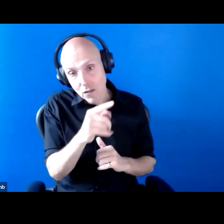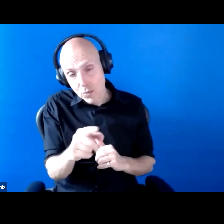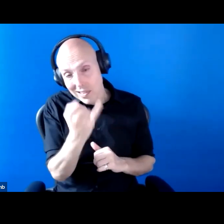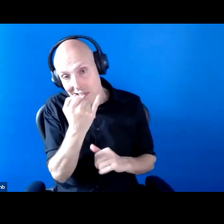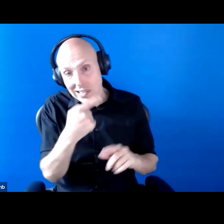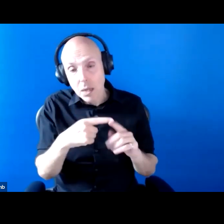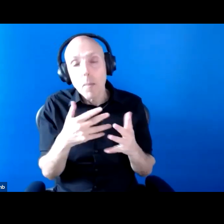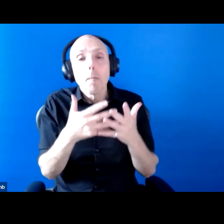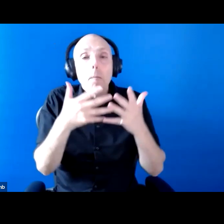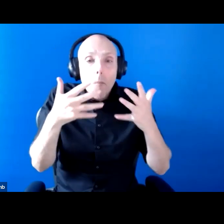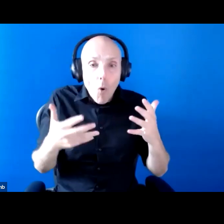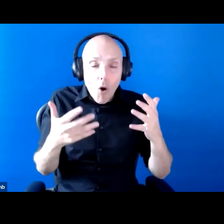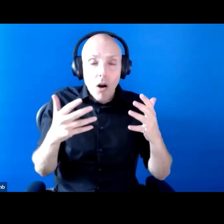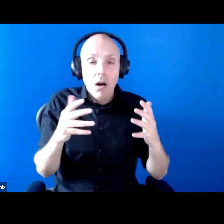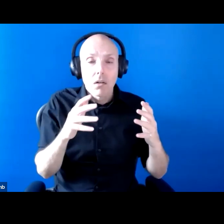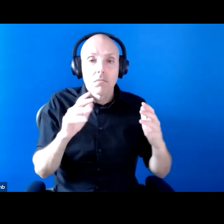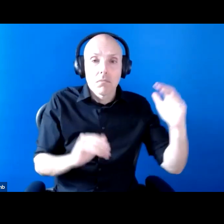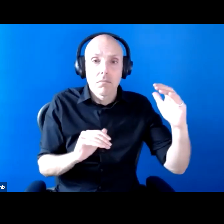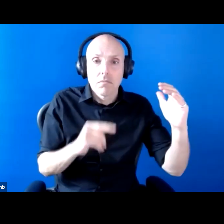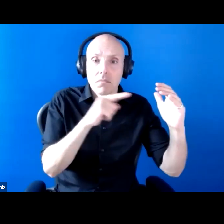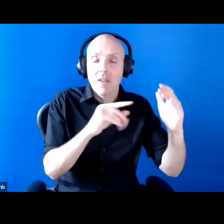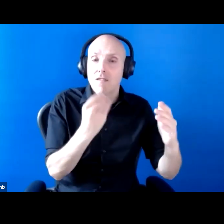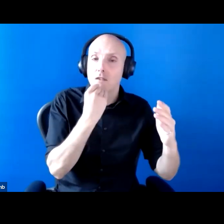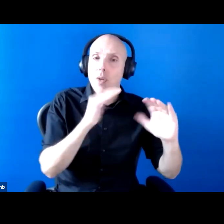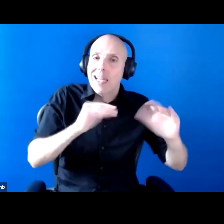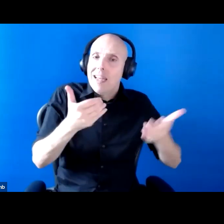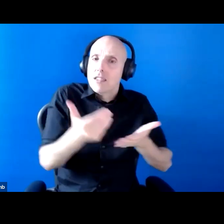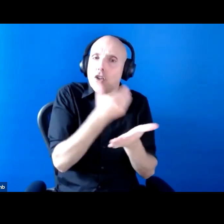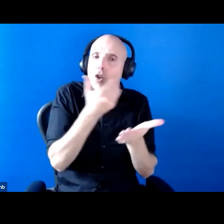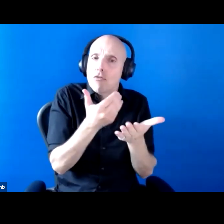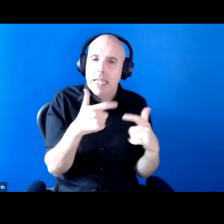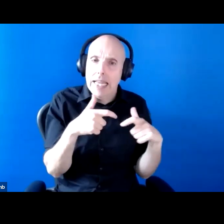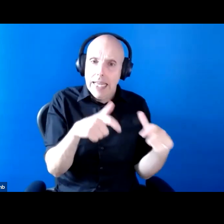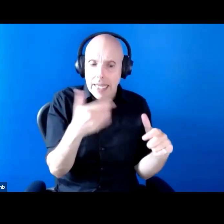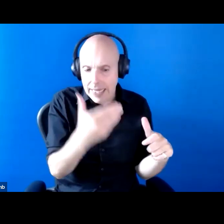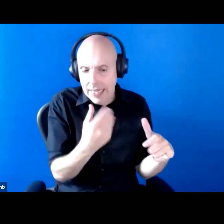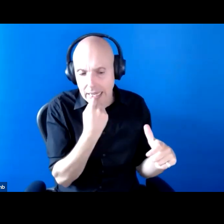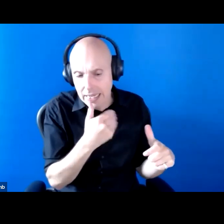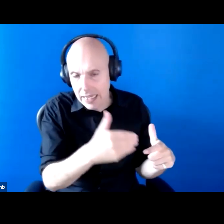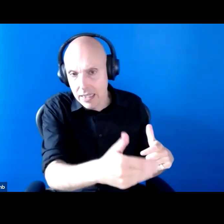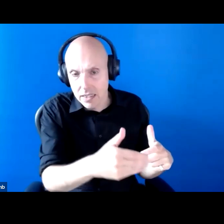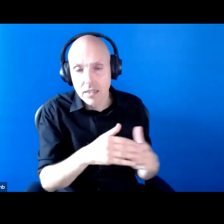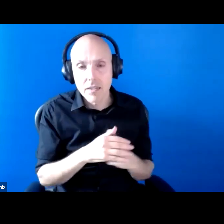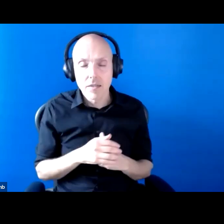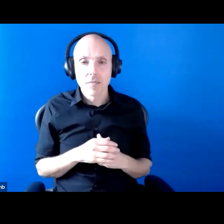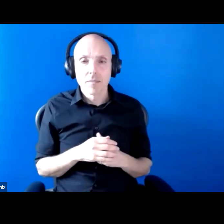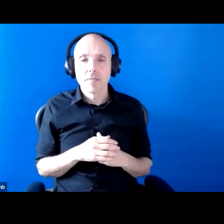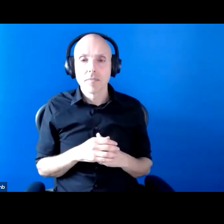And figures from the Trussell Trust showing that over 50% of their users are disabled